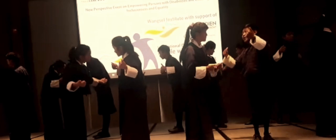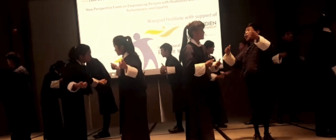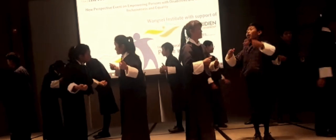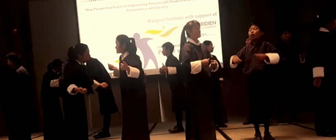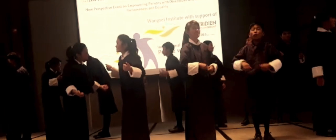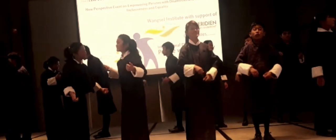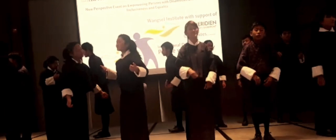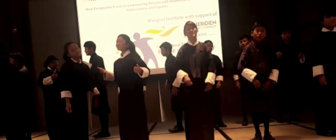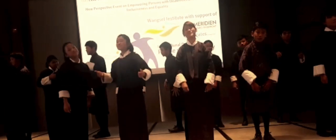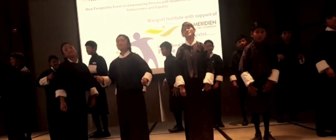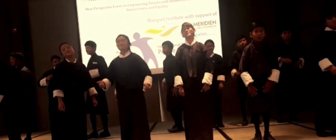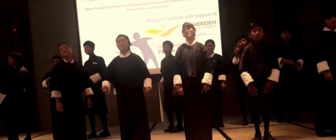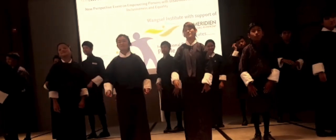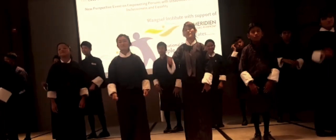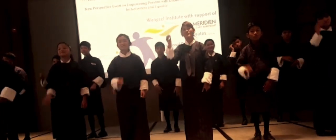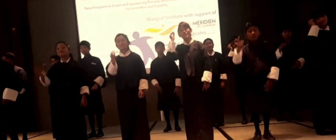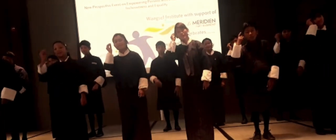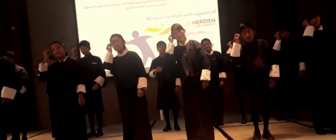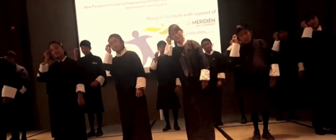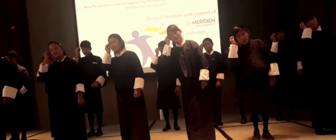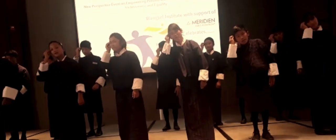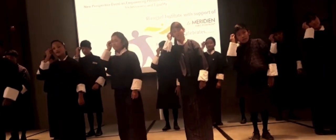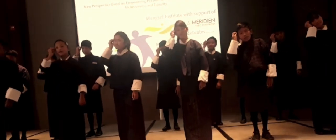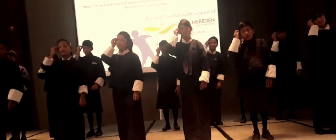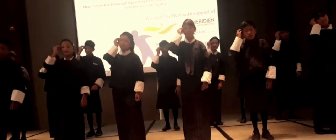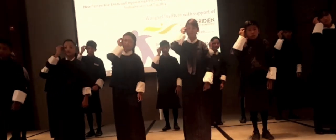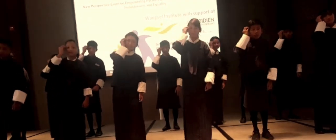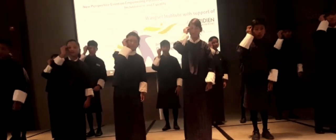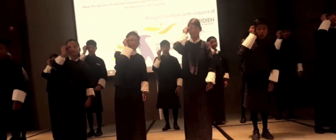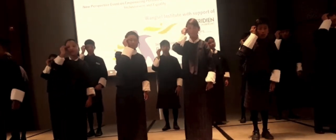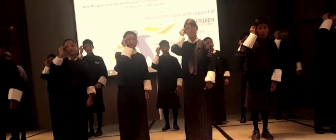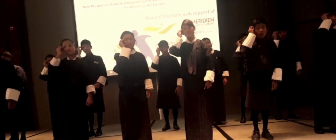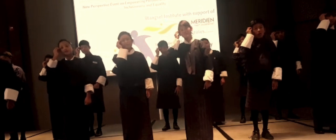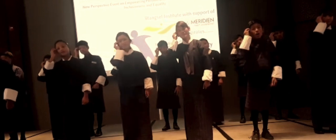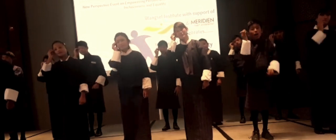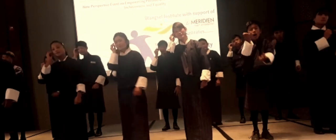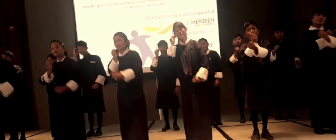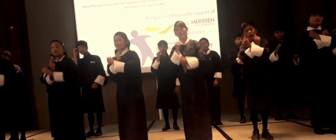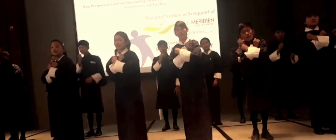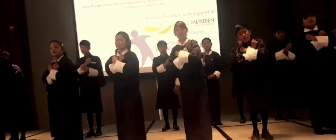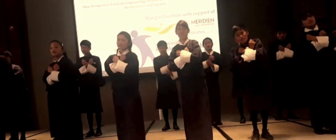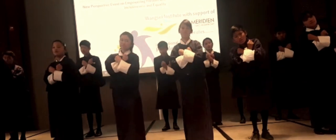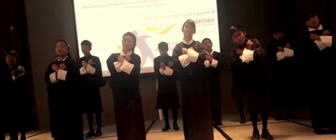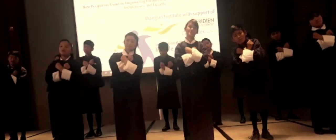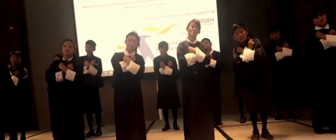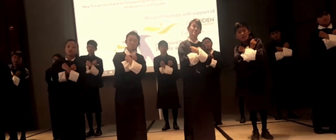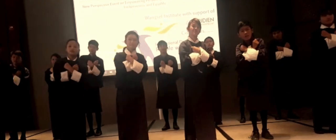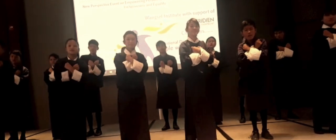there we be saying, I'm loving you, I hear babies and